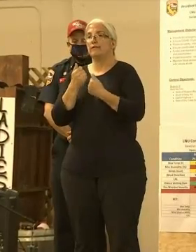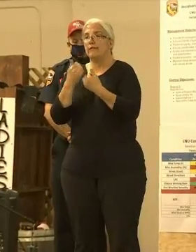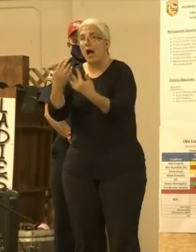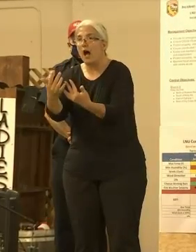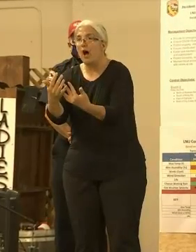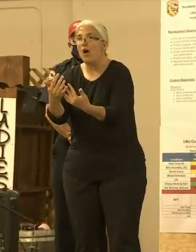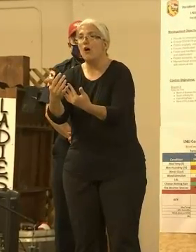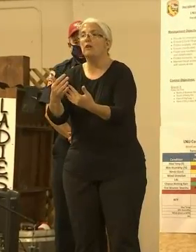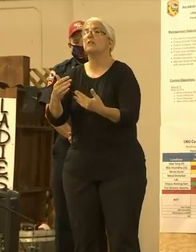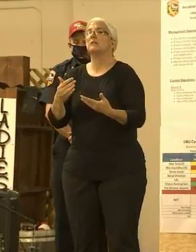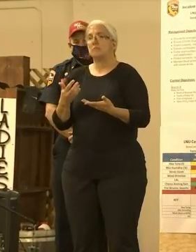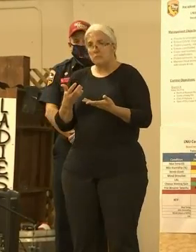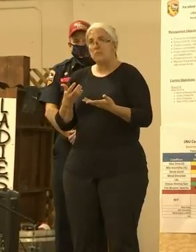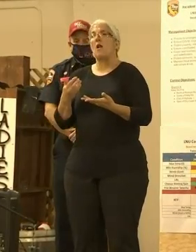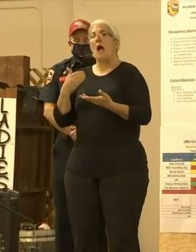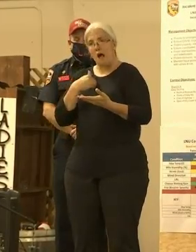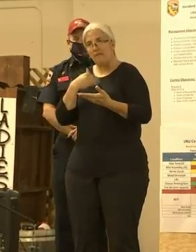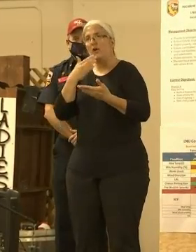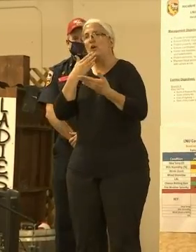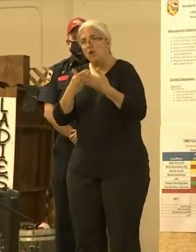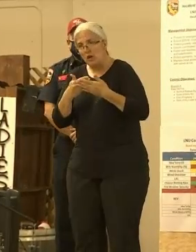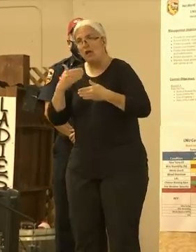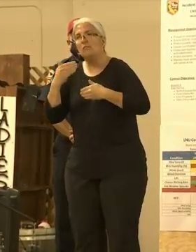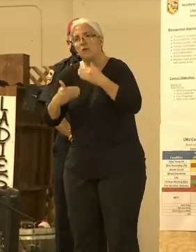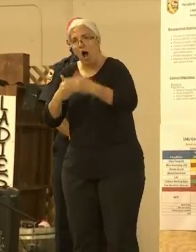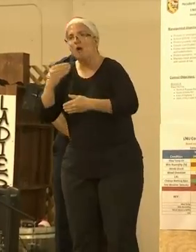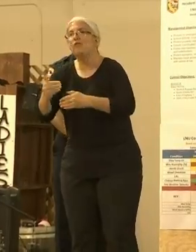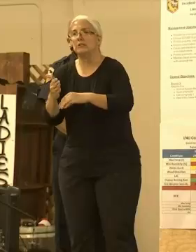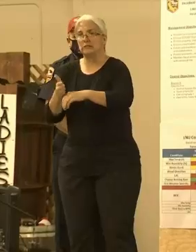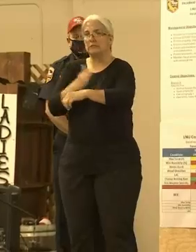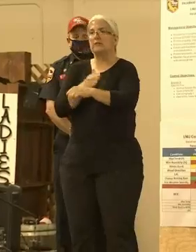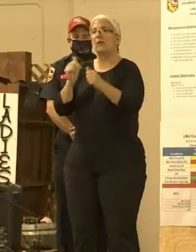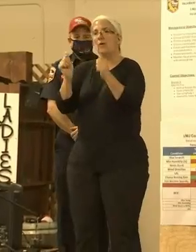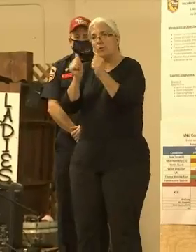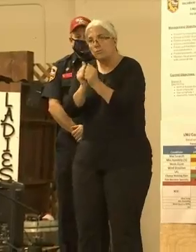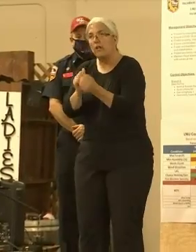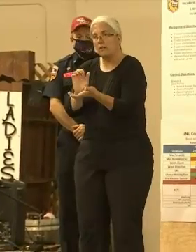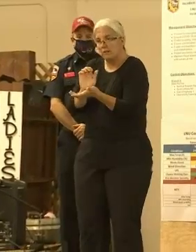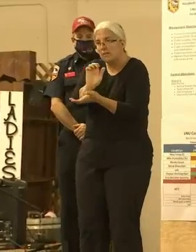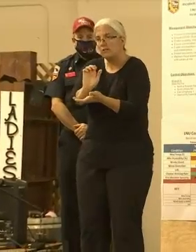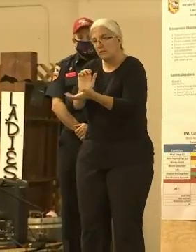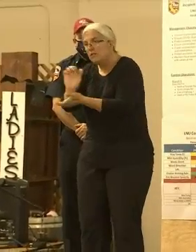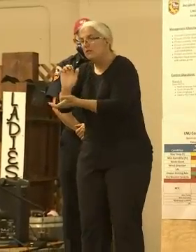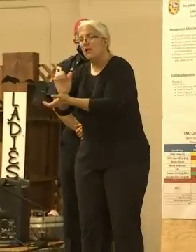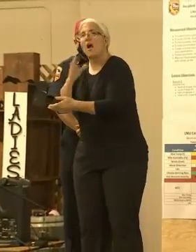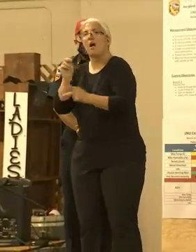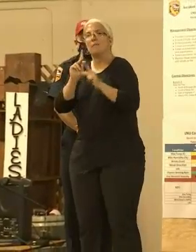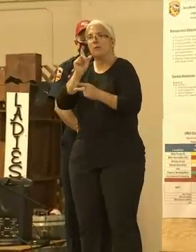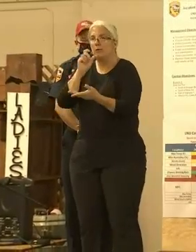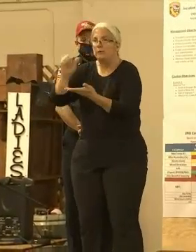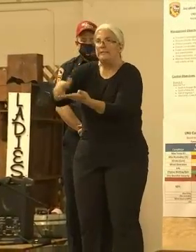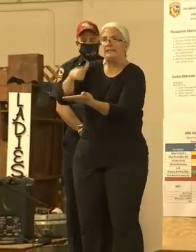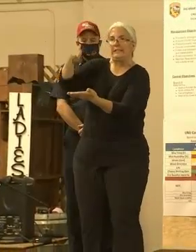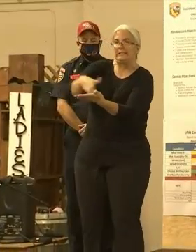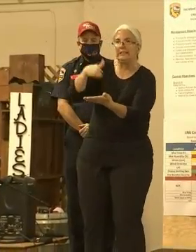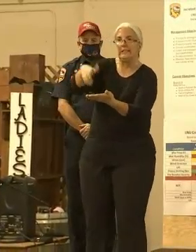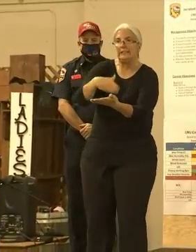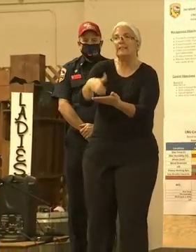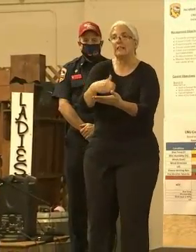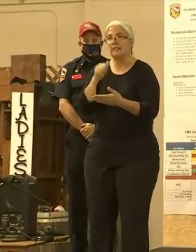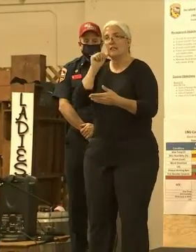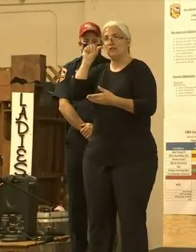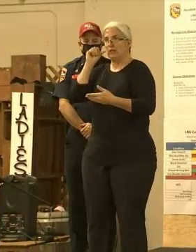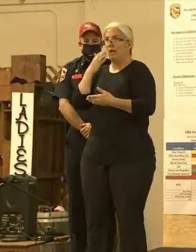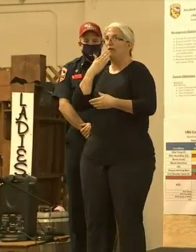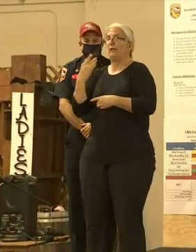bulldozers, hand crews, fire engines. Had a really good day yesterday and hoping for a better day today, pretty much connecting the dots between